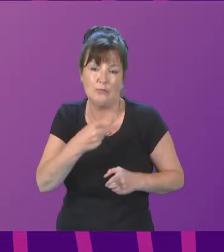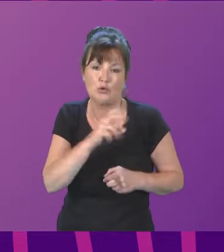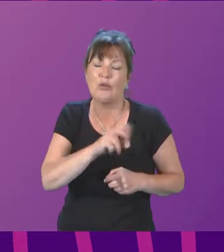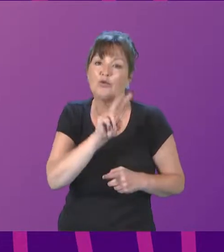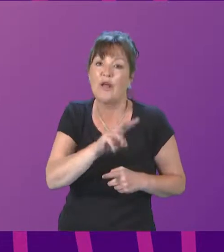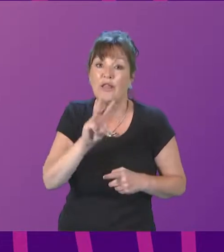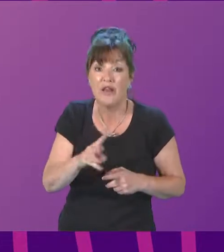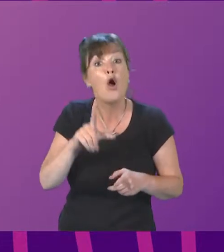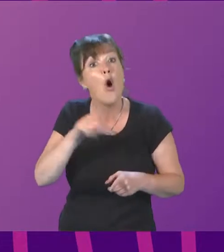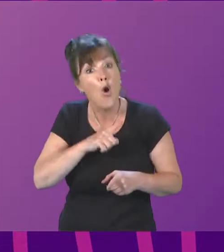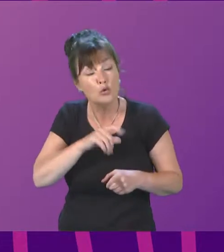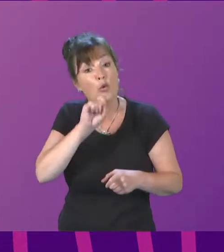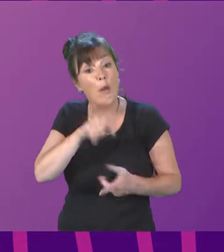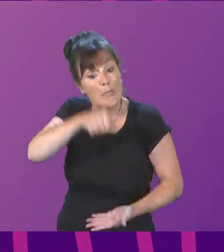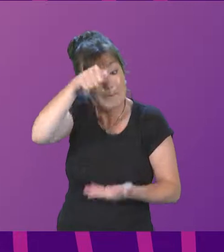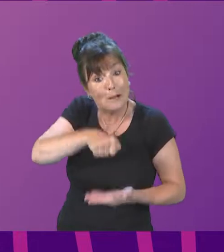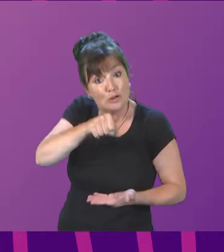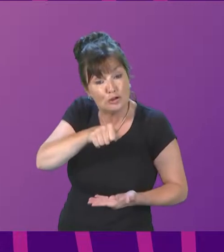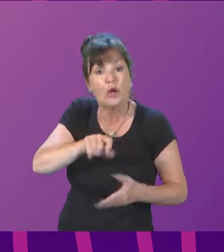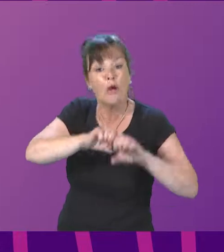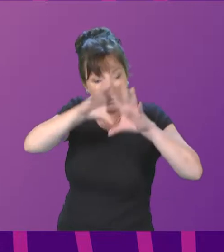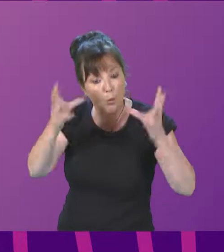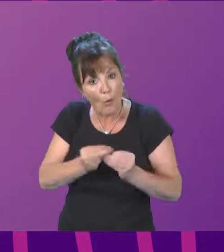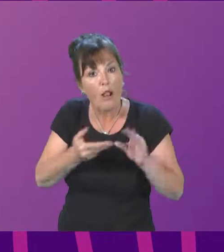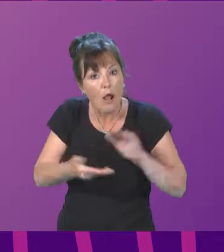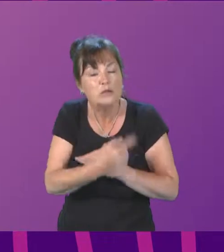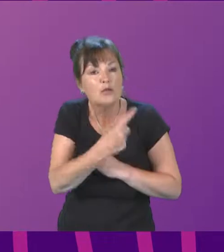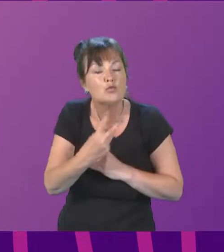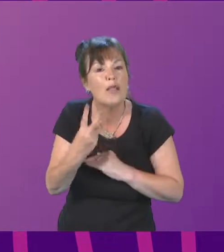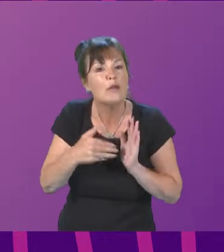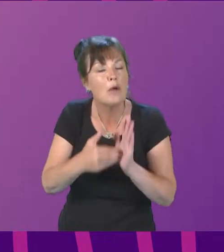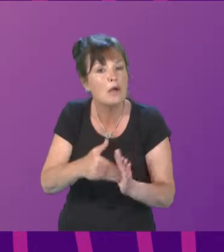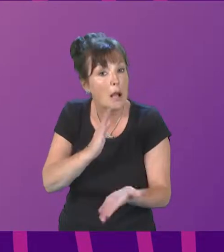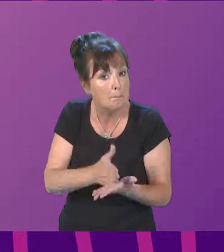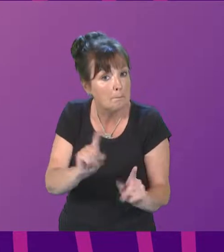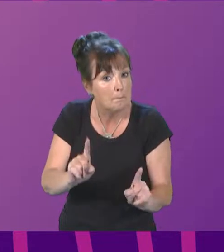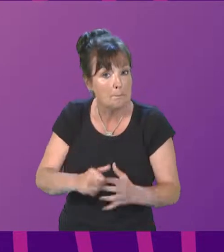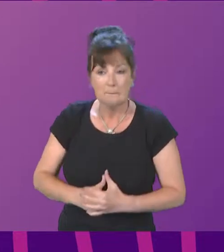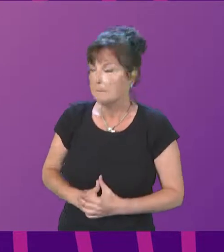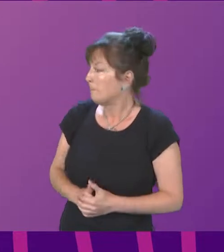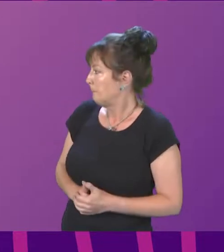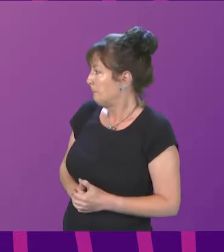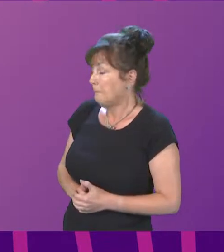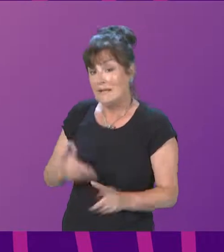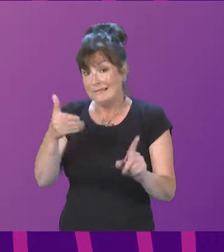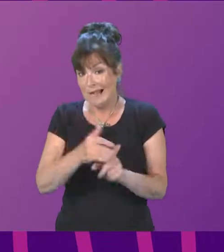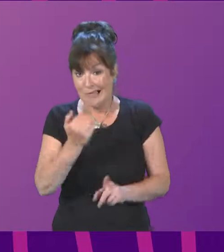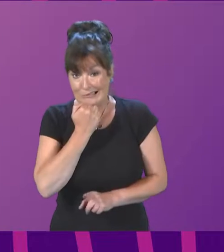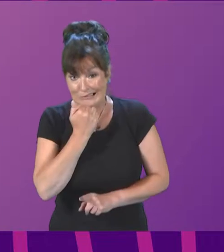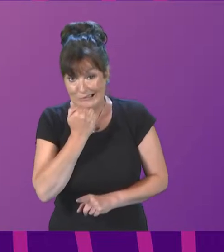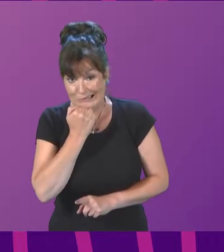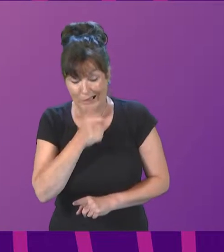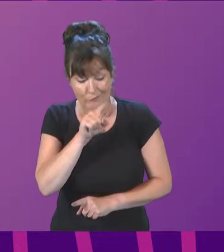budget of £123 million. Minister Ivan McKee. The target date for the completion of Hull